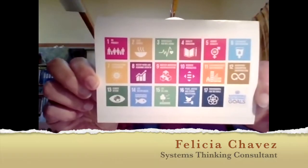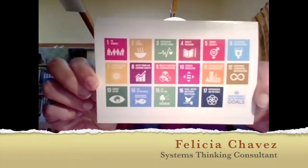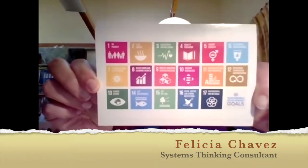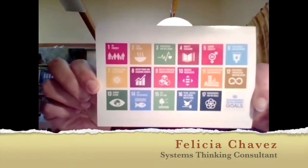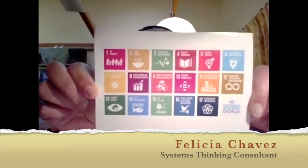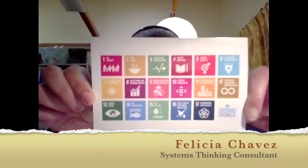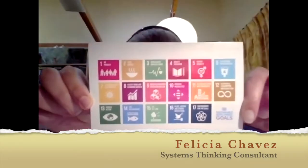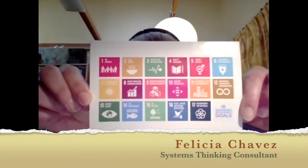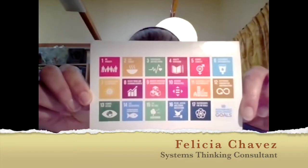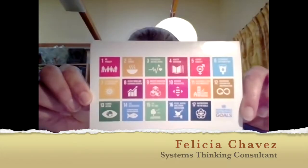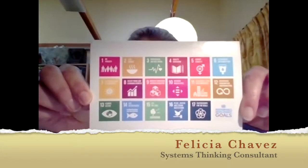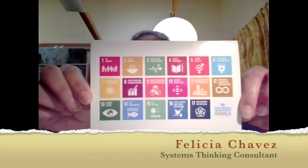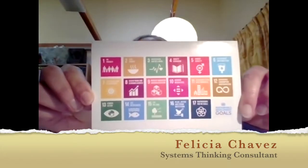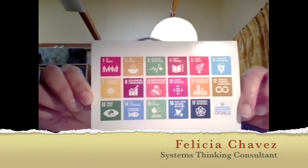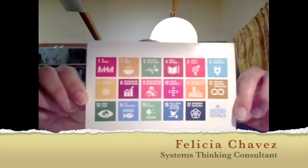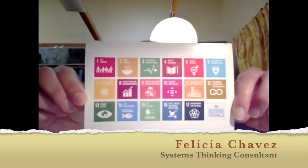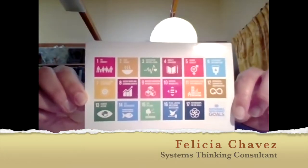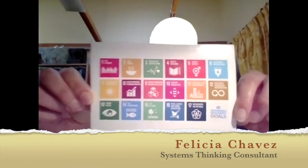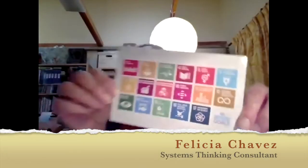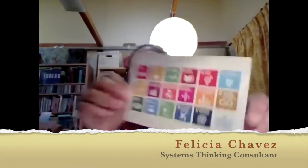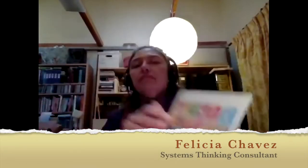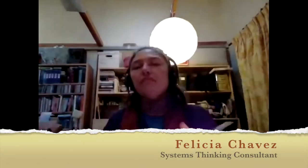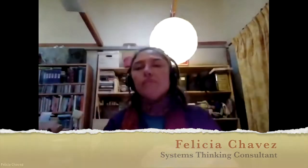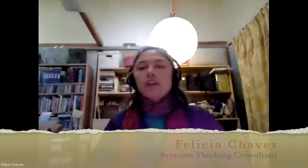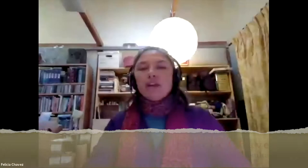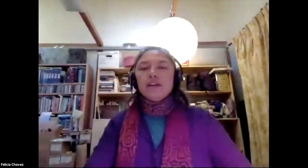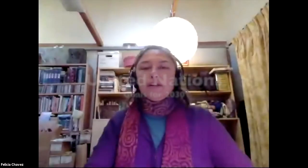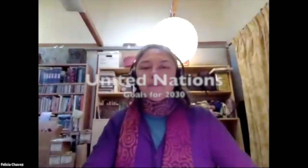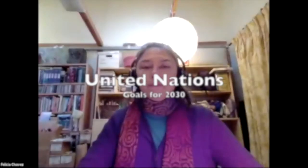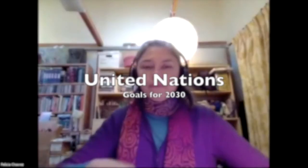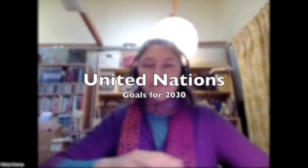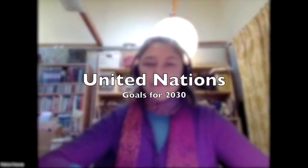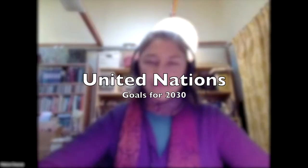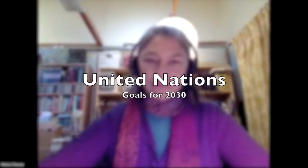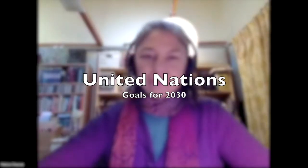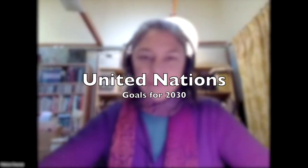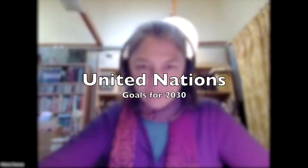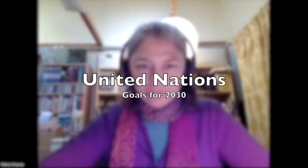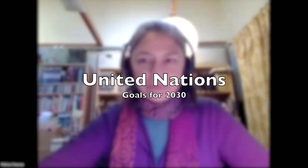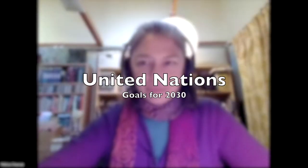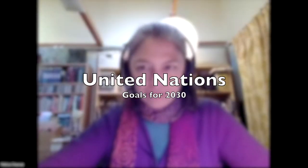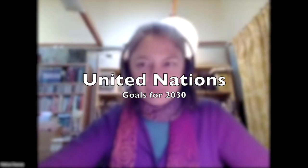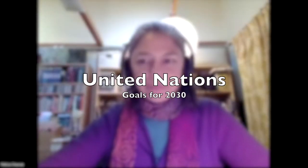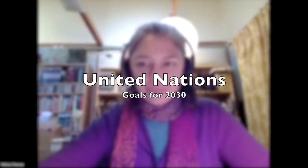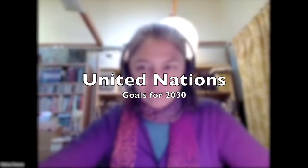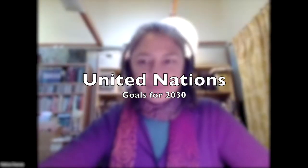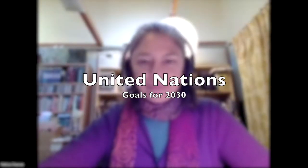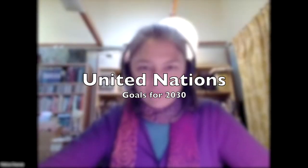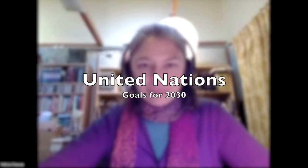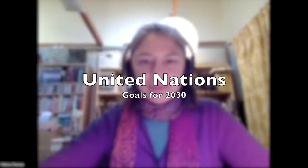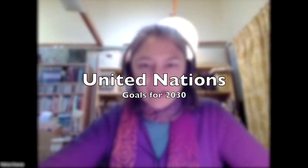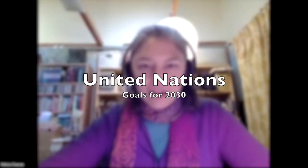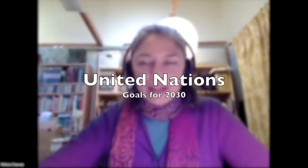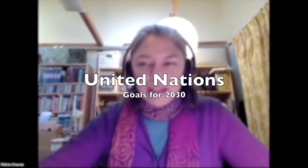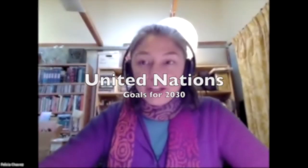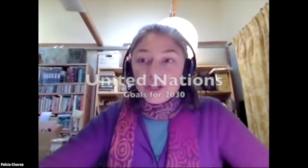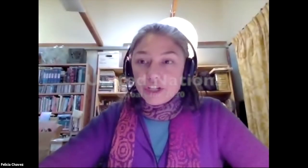better i get the numbers maybe you could give us a little taste of what one two three is just as an example sure